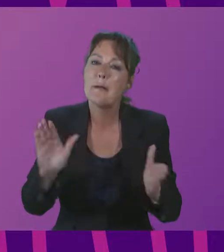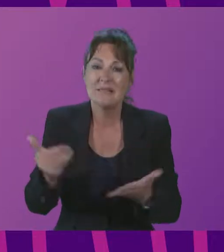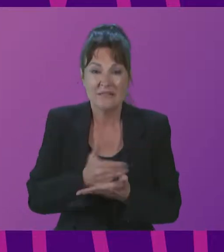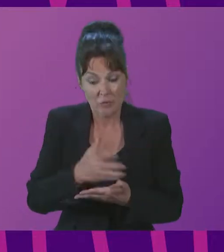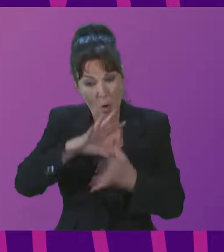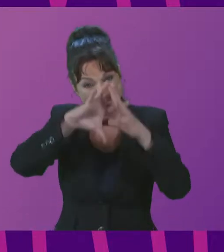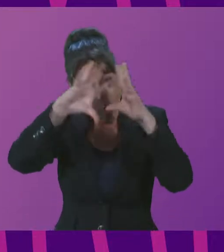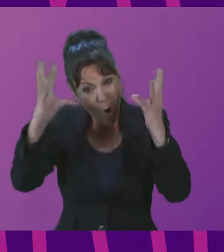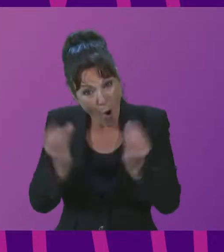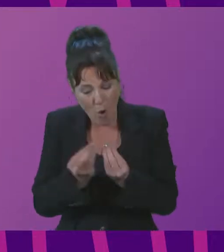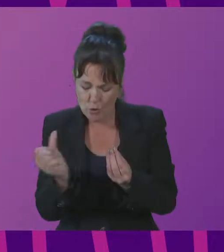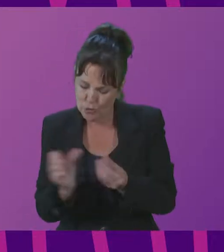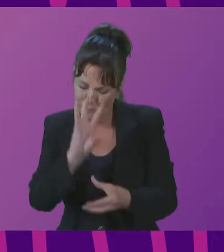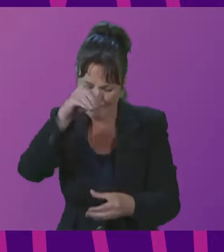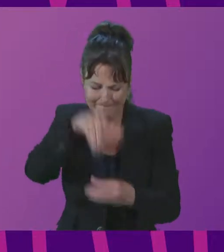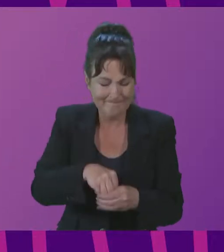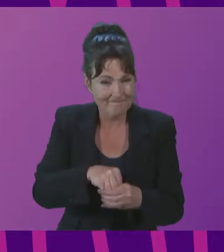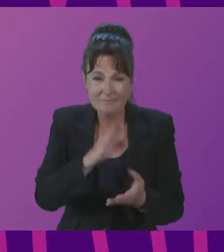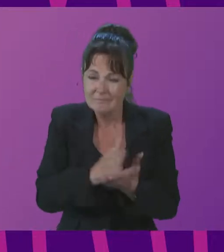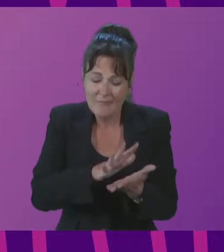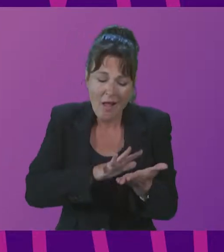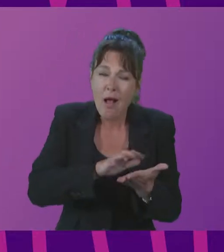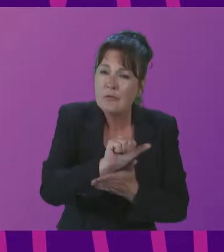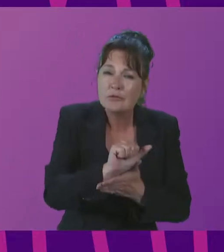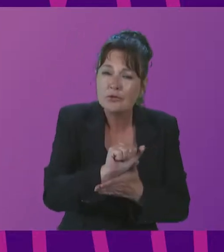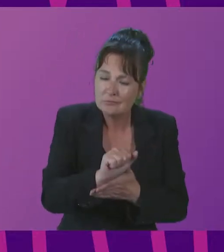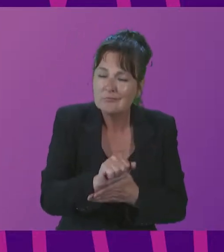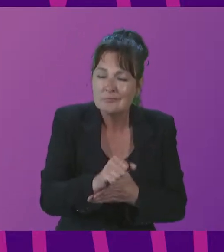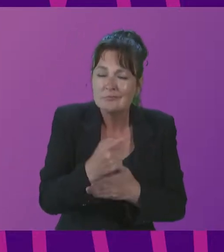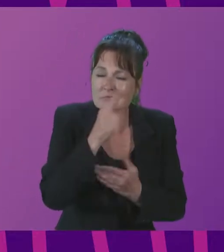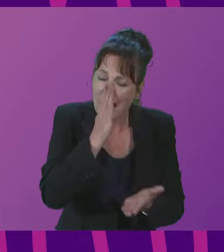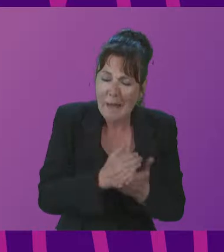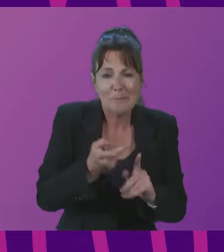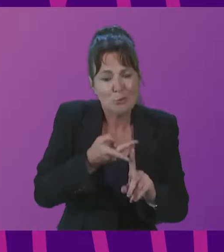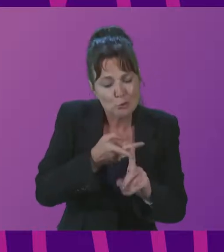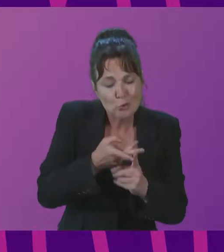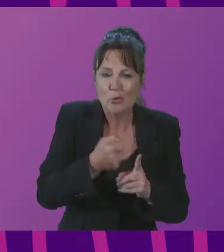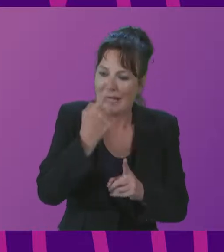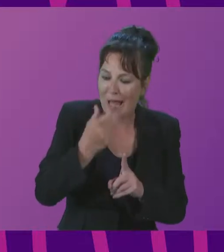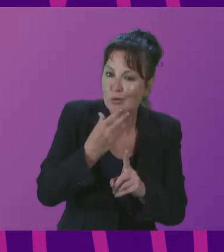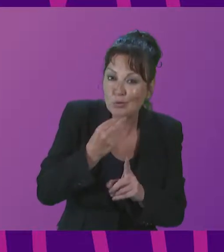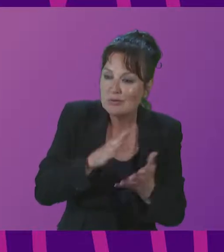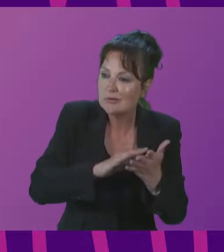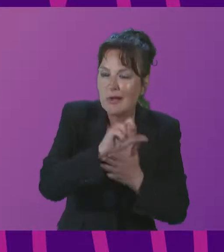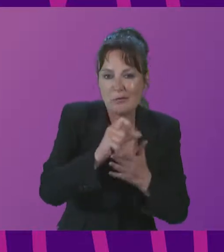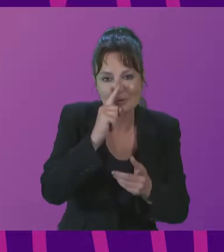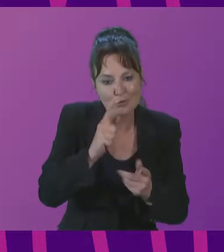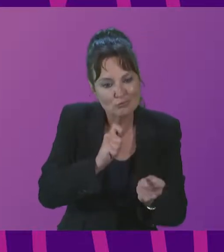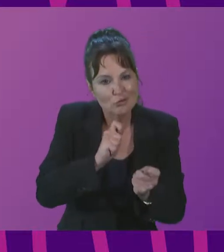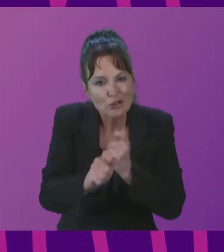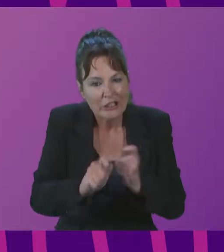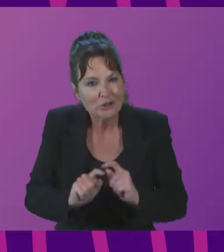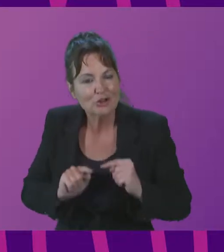Culture is a fundamental tool to fight poverty, inequality, climate change, and